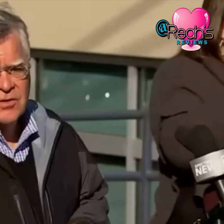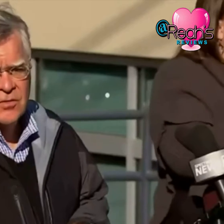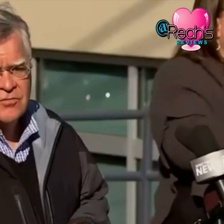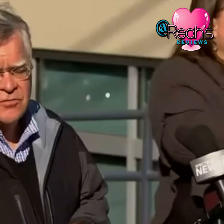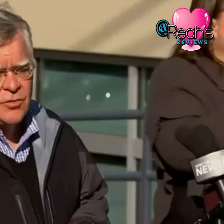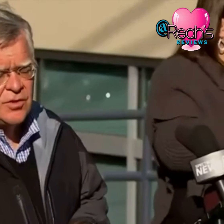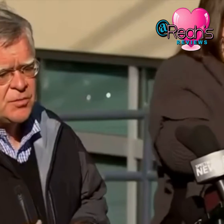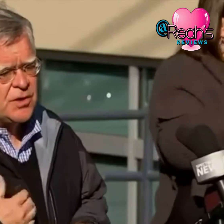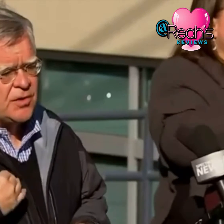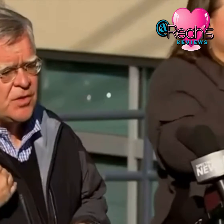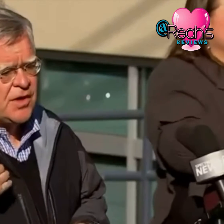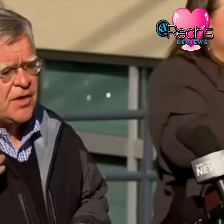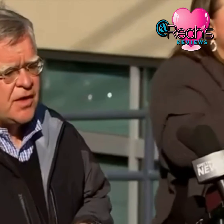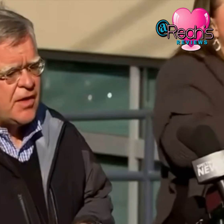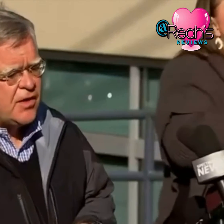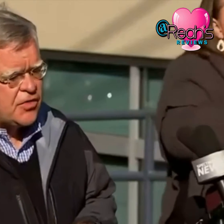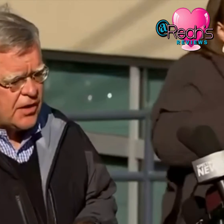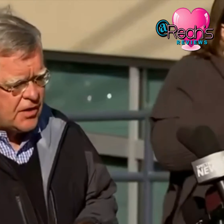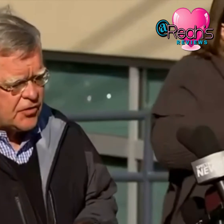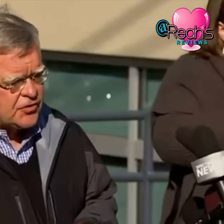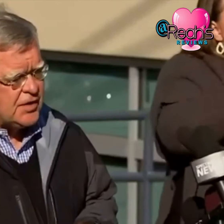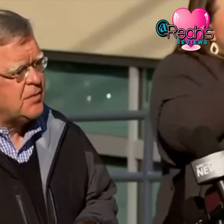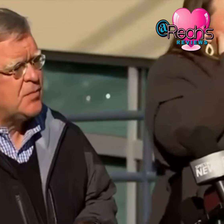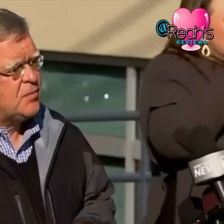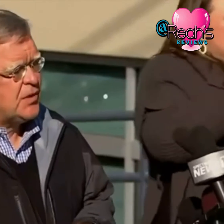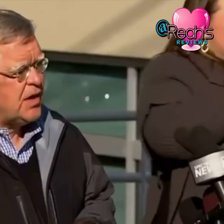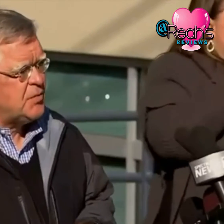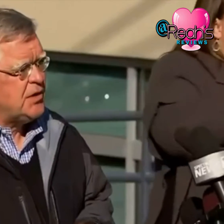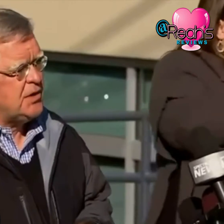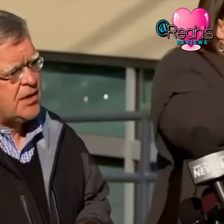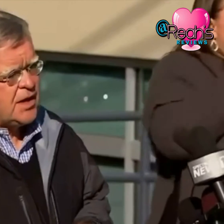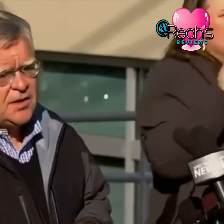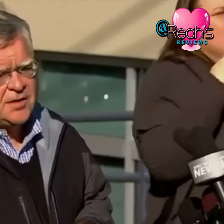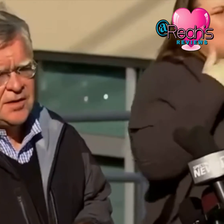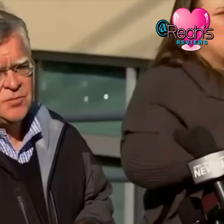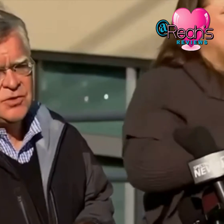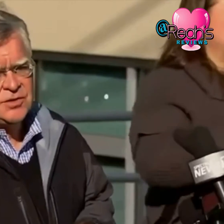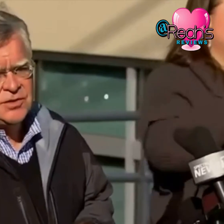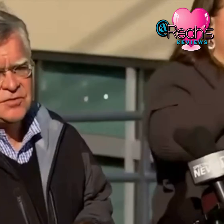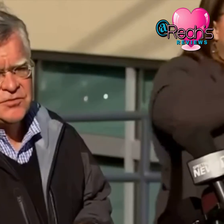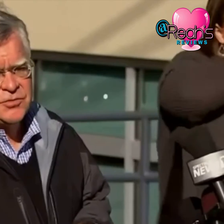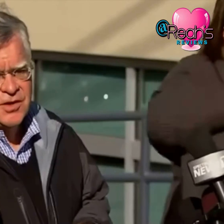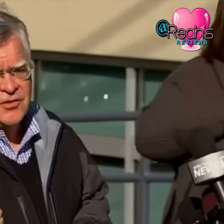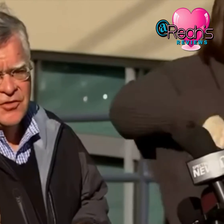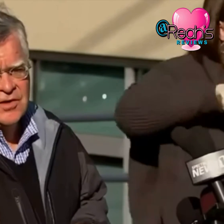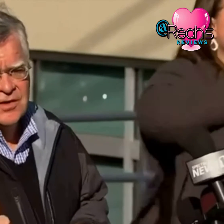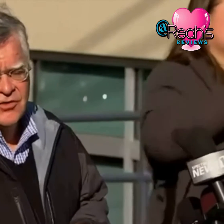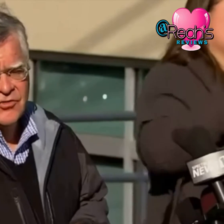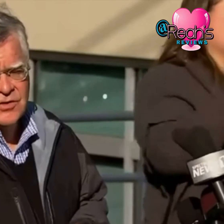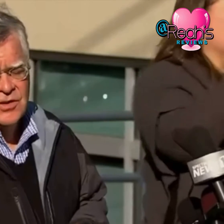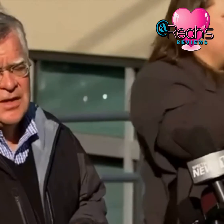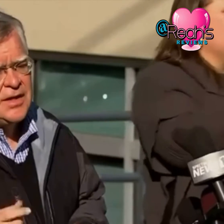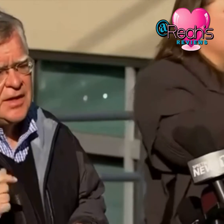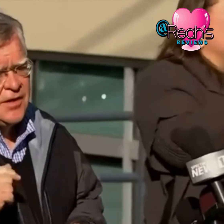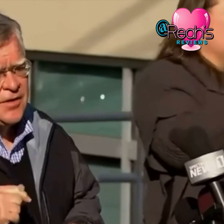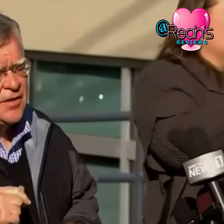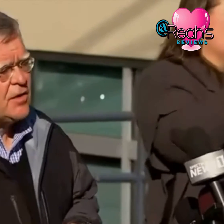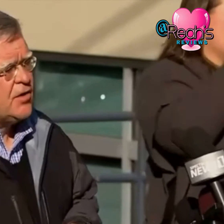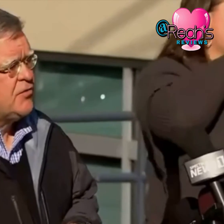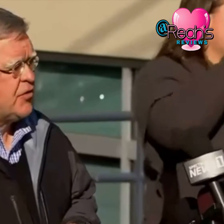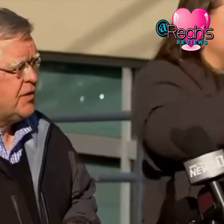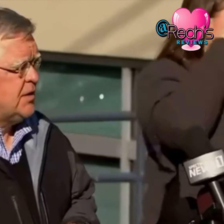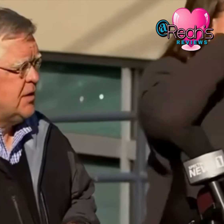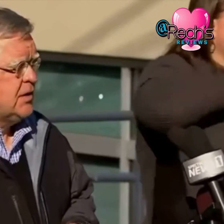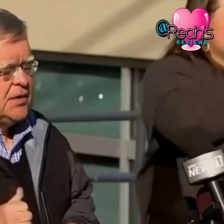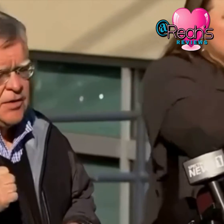can expect going forward but i want to thank the team behind me count on them to deliver for us in nashville and then